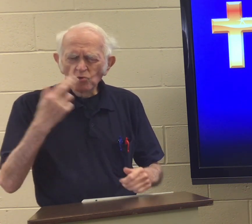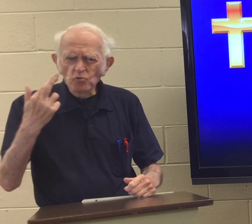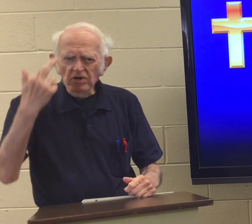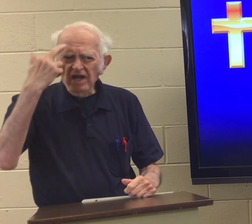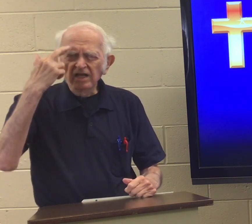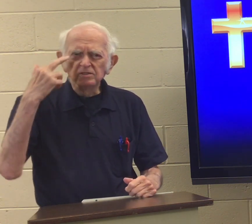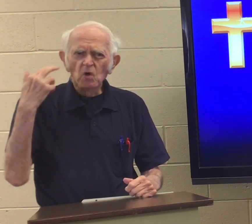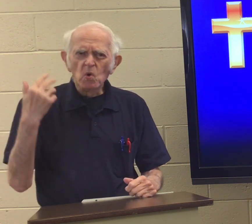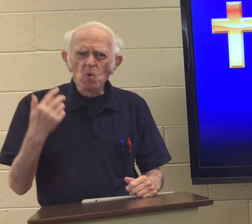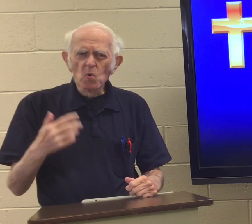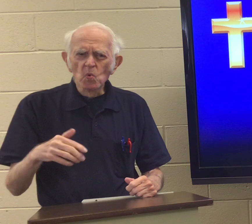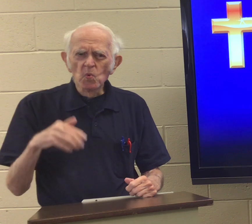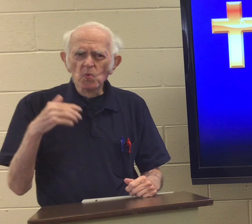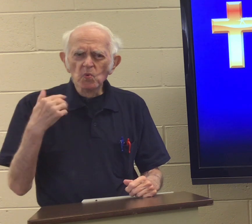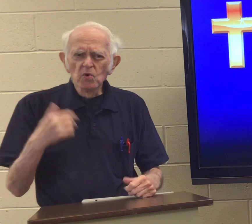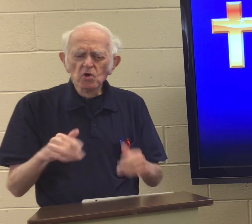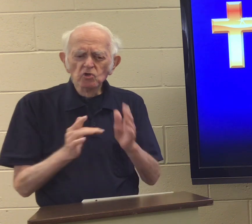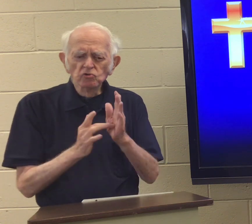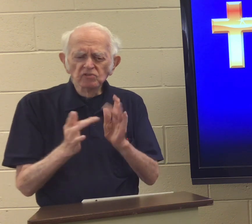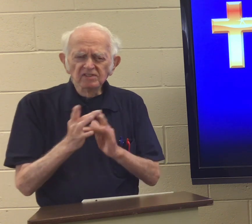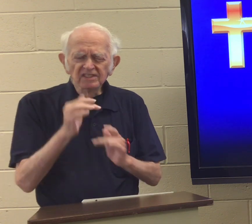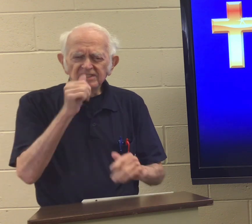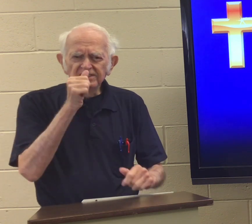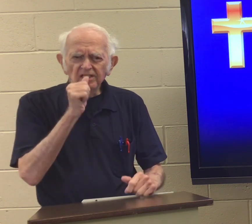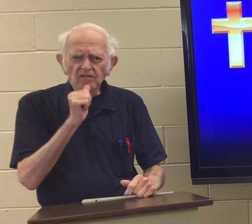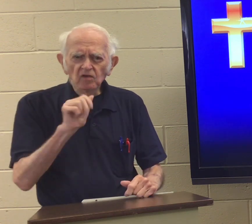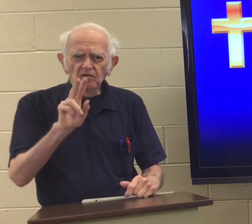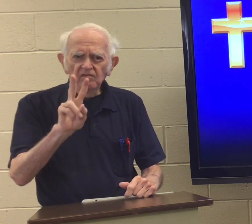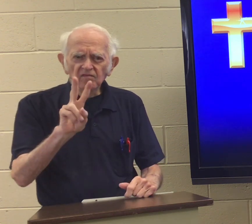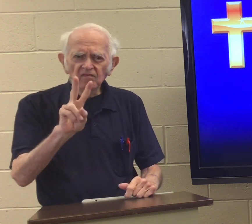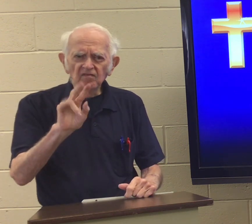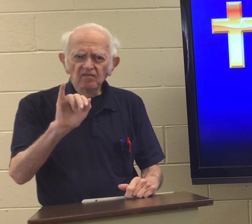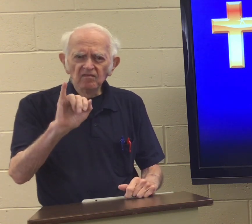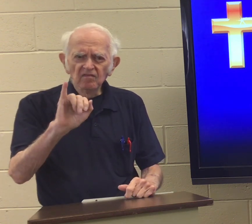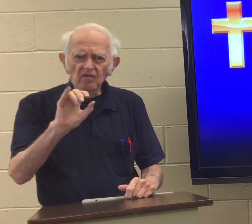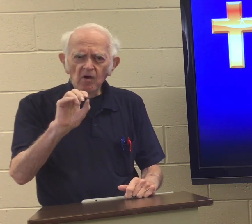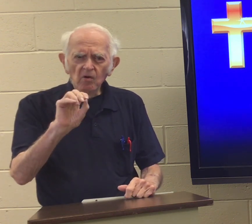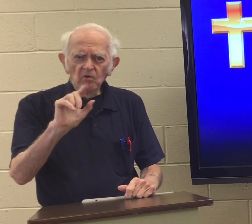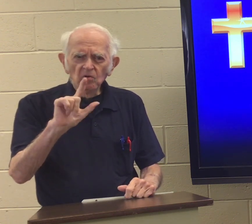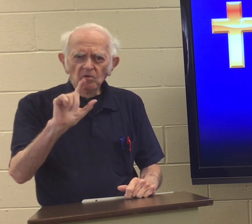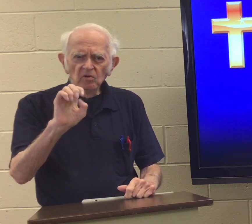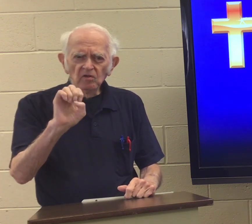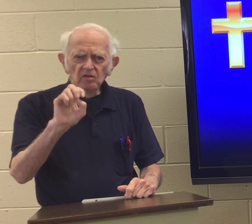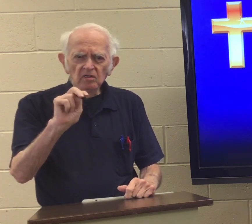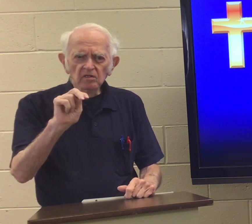There's many things in the song we realize. Jesus suffered violence